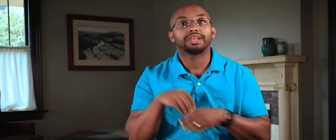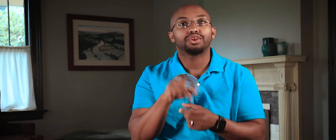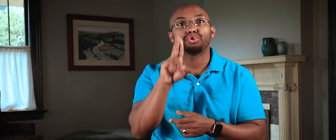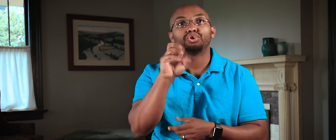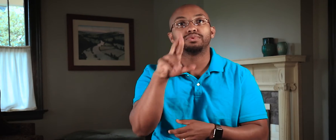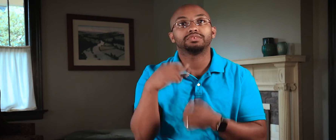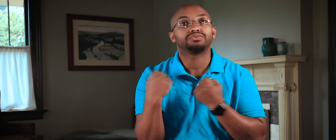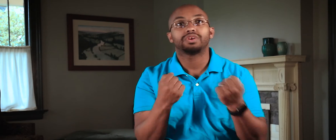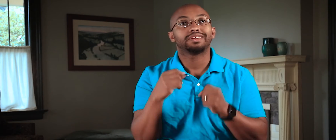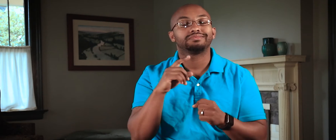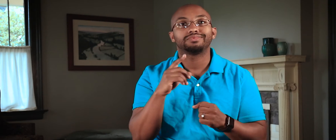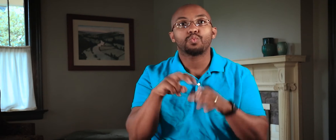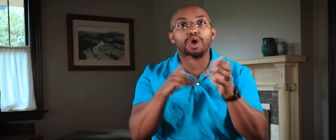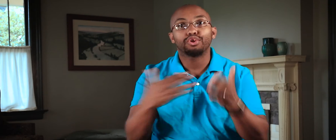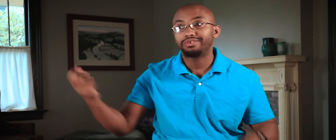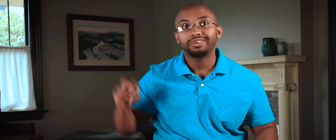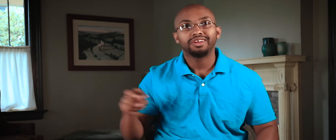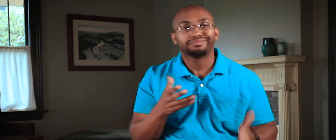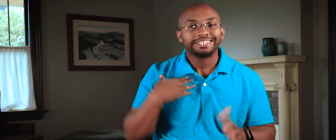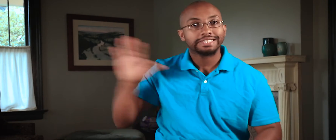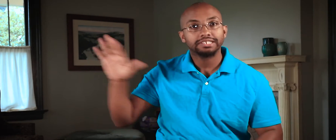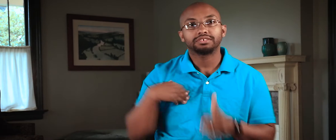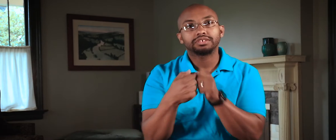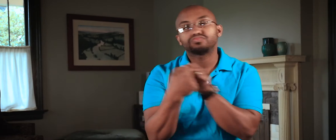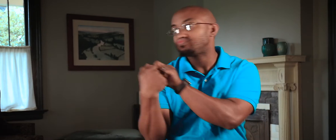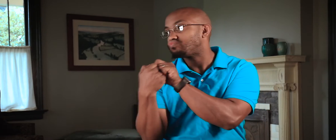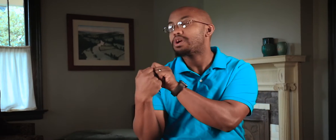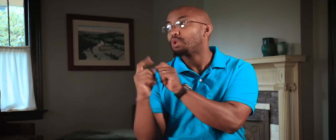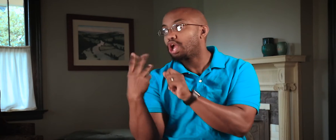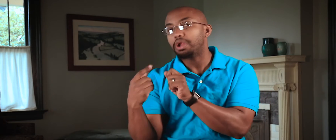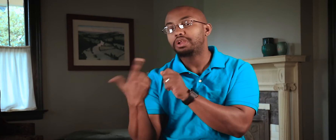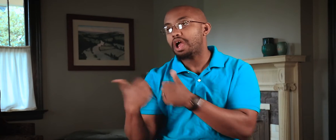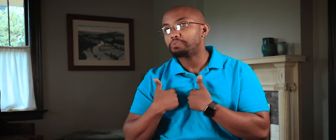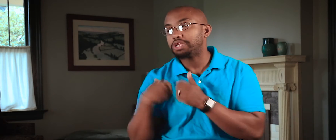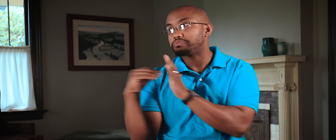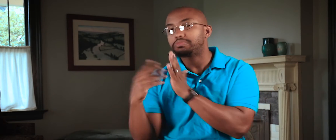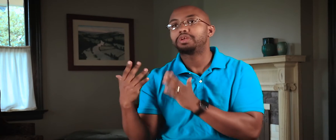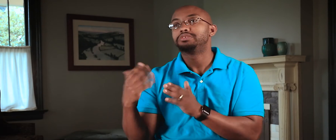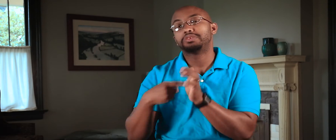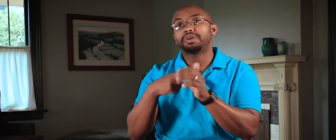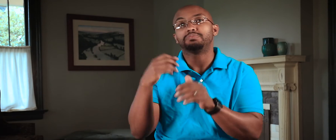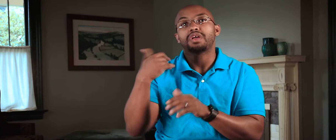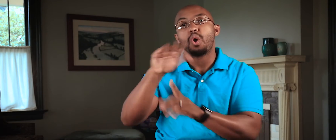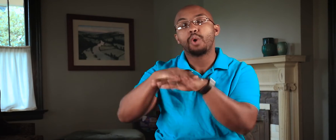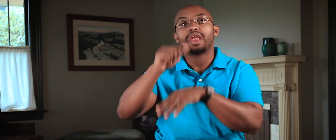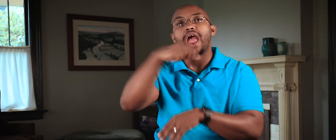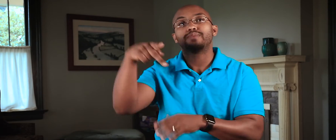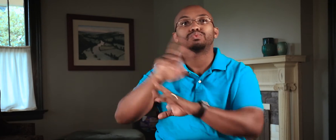situations where I'm driving for Uber. I can more effectively communicate the details of the trip with the rider, sometimes just by using the notes